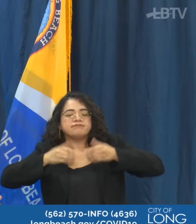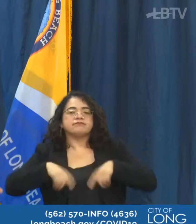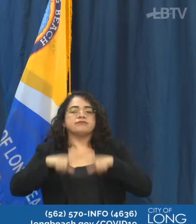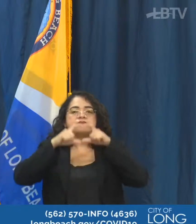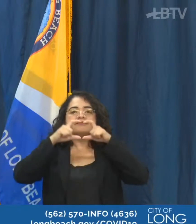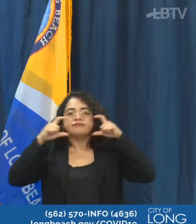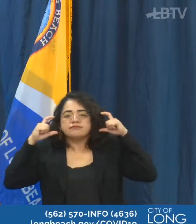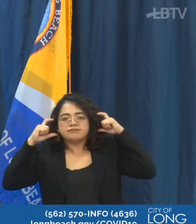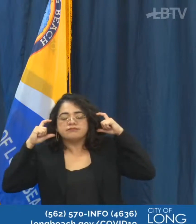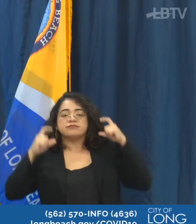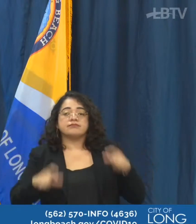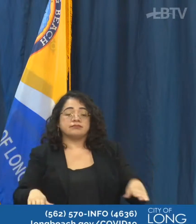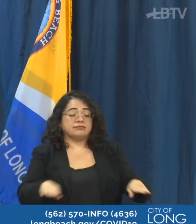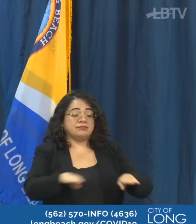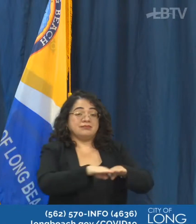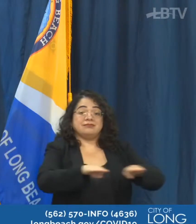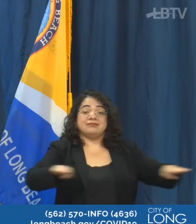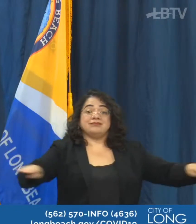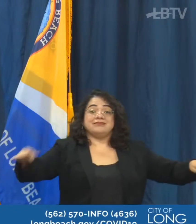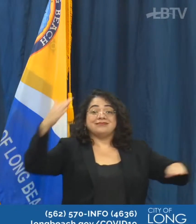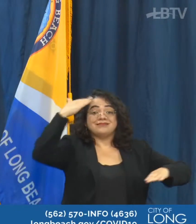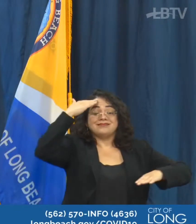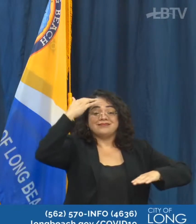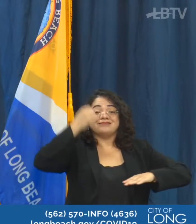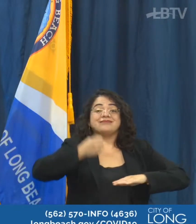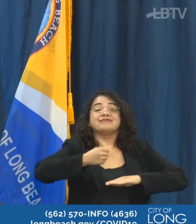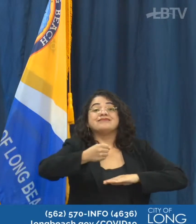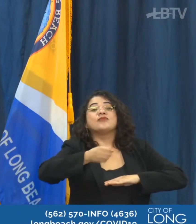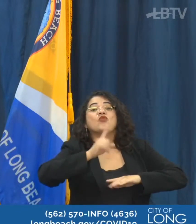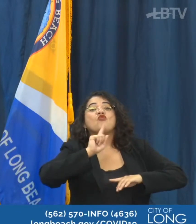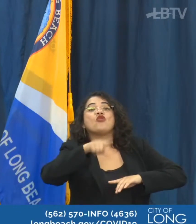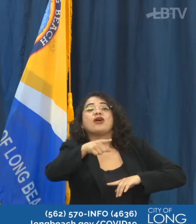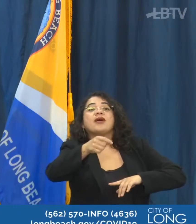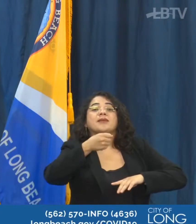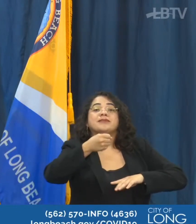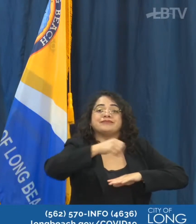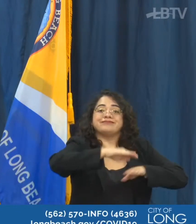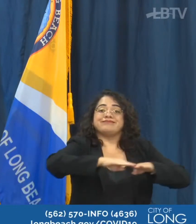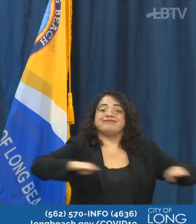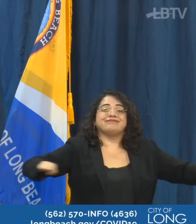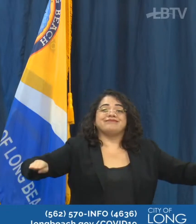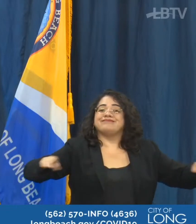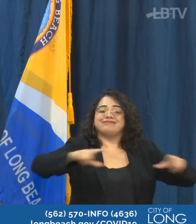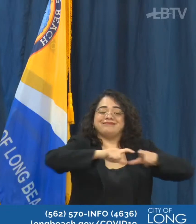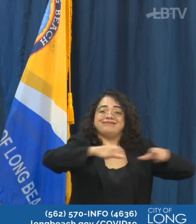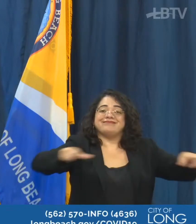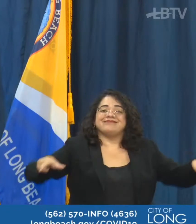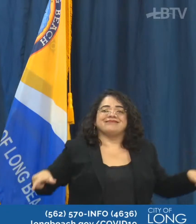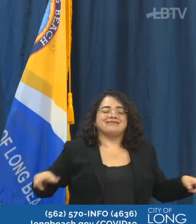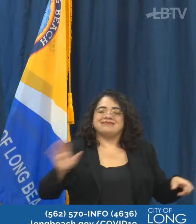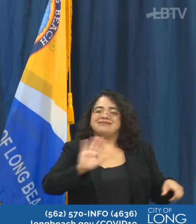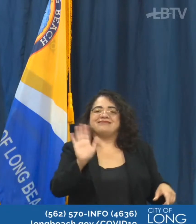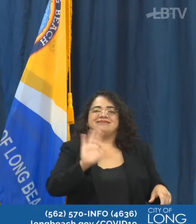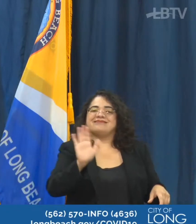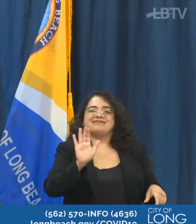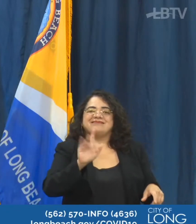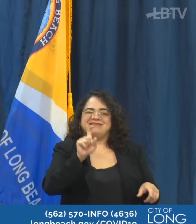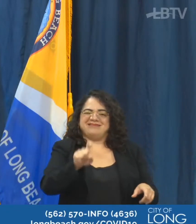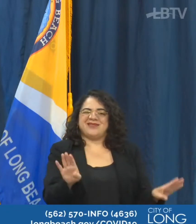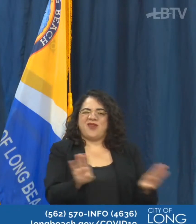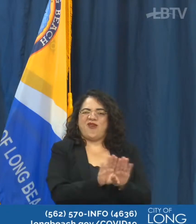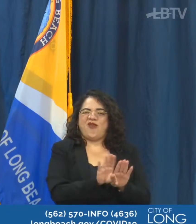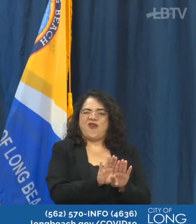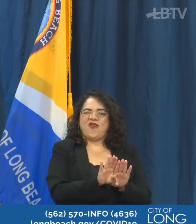tops themselves at bars will need to remain closed as they need to remain closed in restaurants. This is